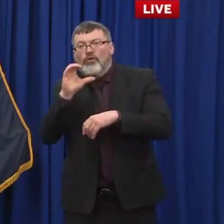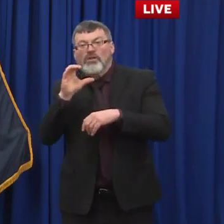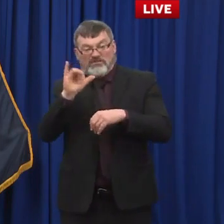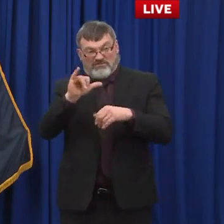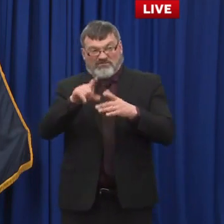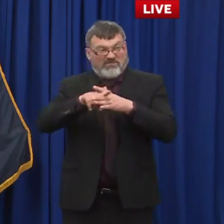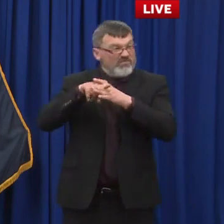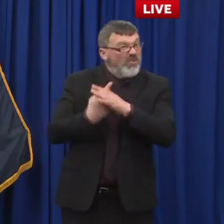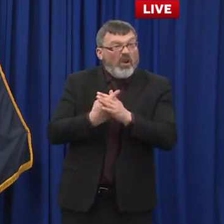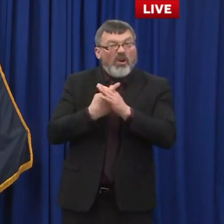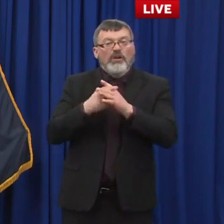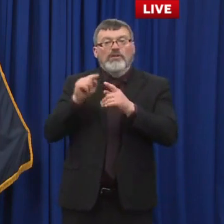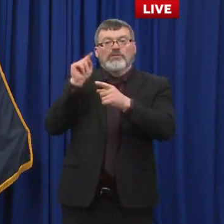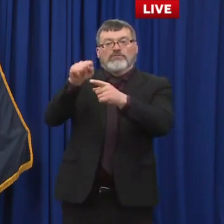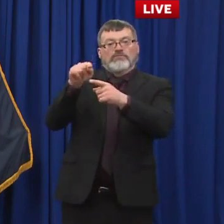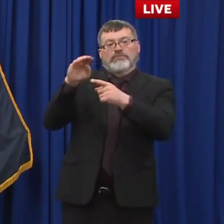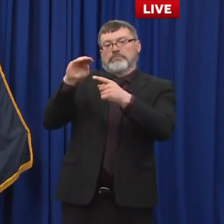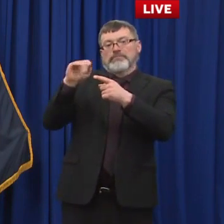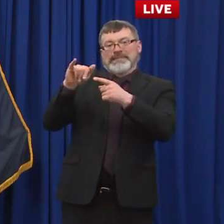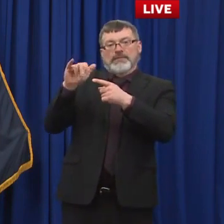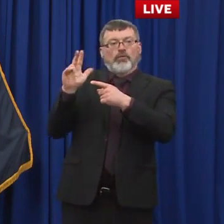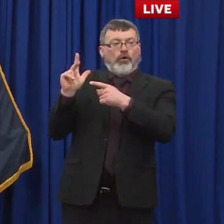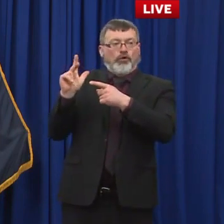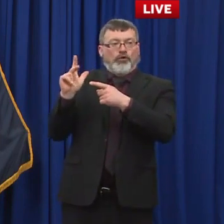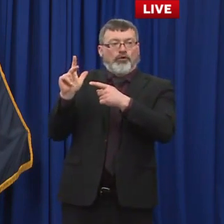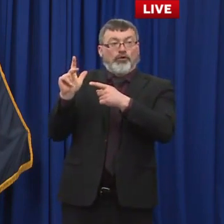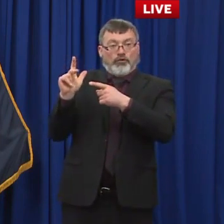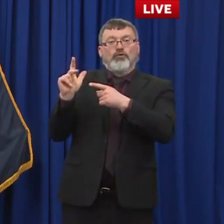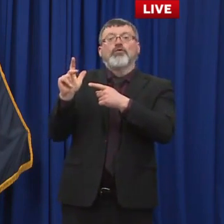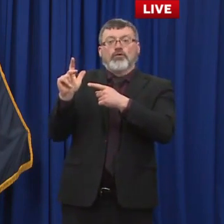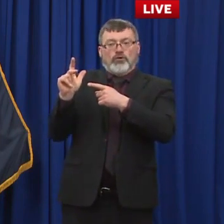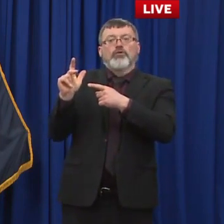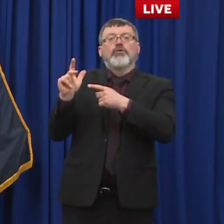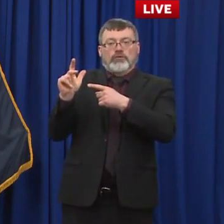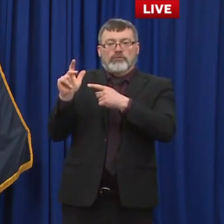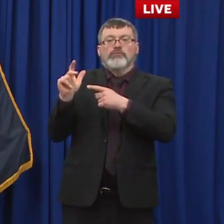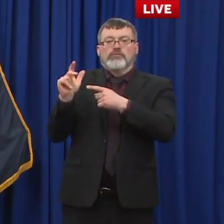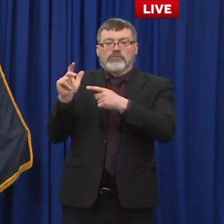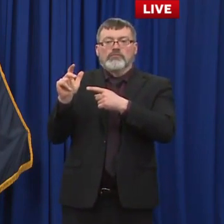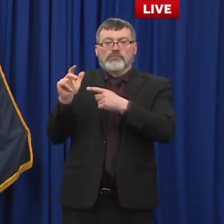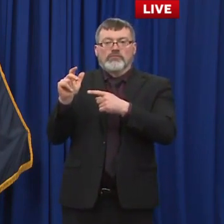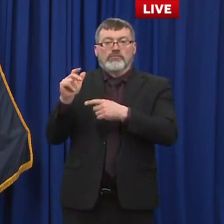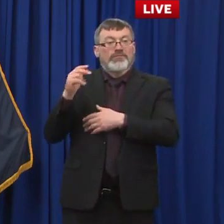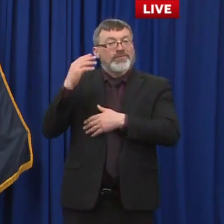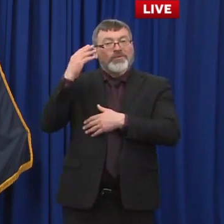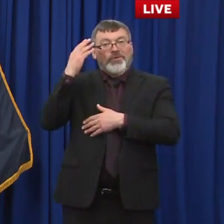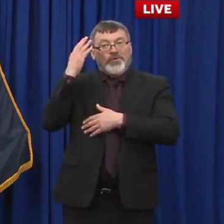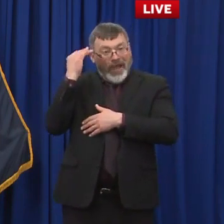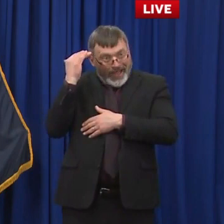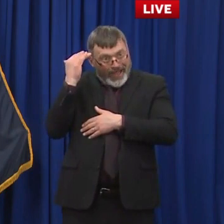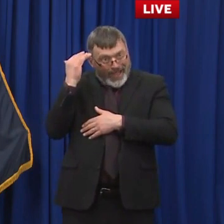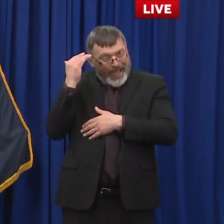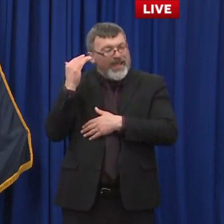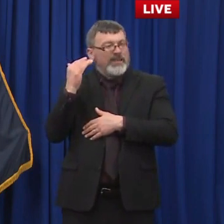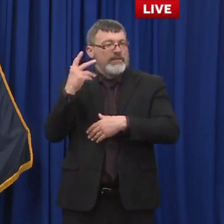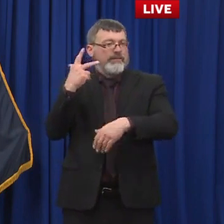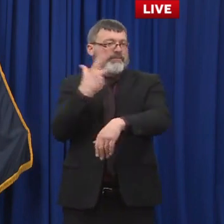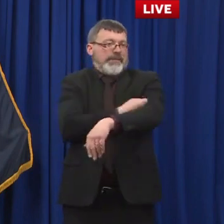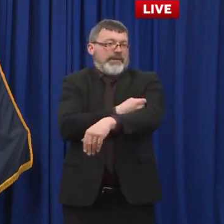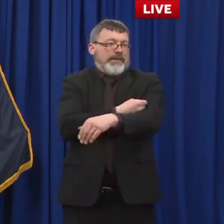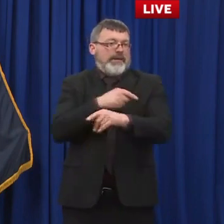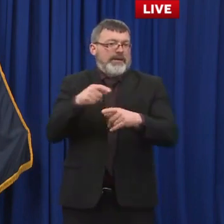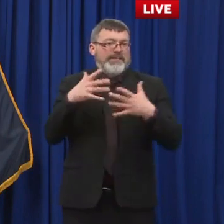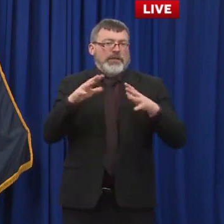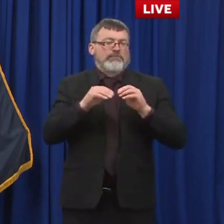The date really correlates with our rapid pace of vaccination. When you look at how fast we're getting the vaccine out, where we'll be with full vaccinations